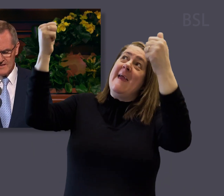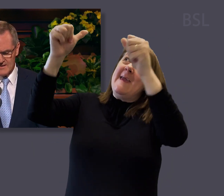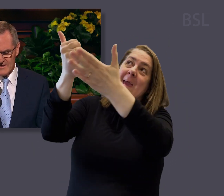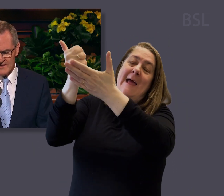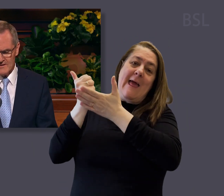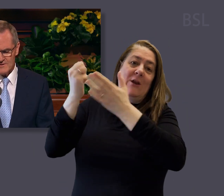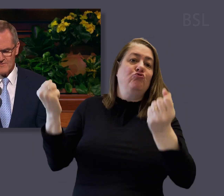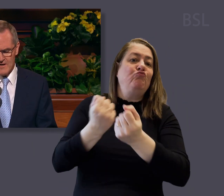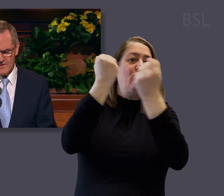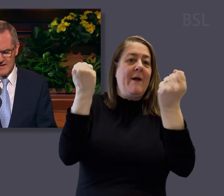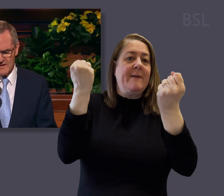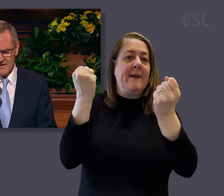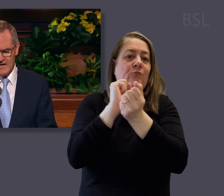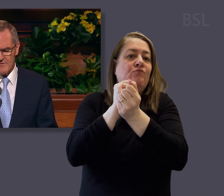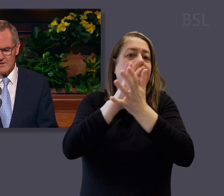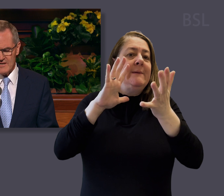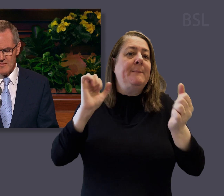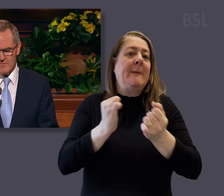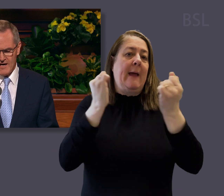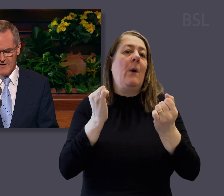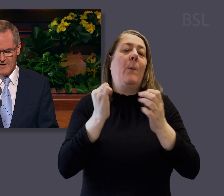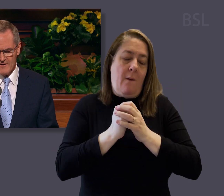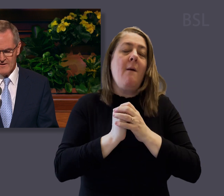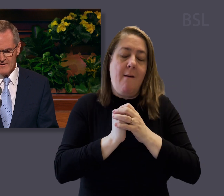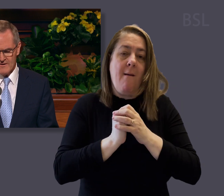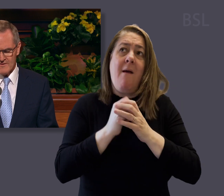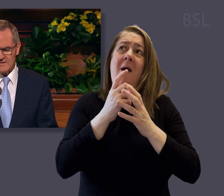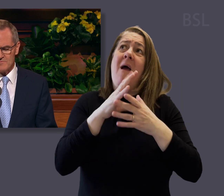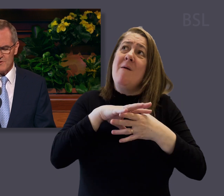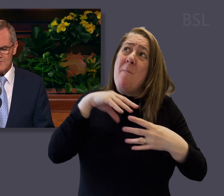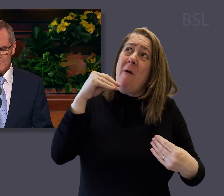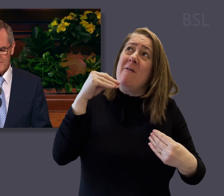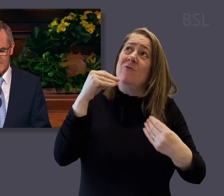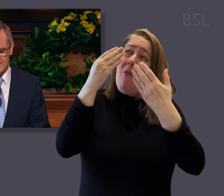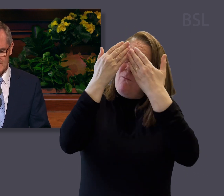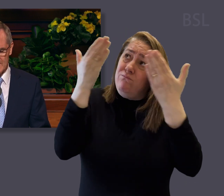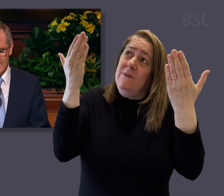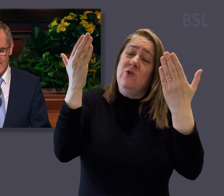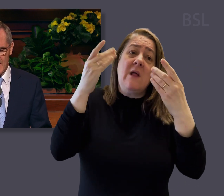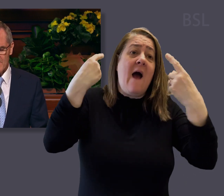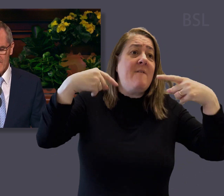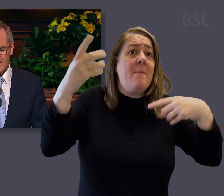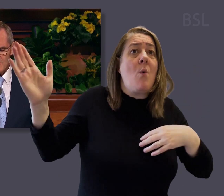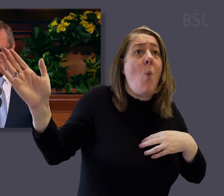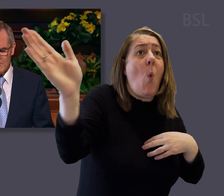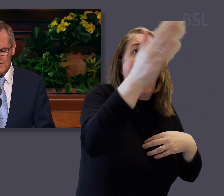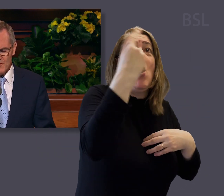healing, strengthening, and redeeming power. These spiritual privileges are available to all